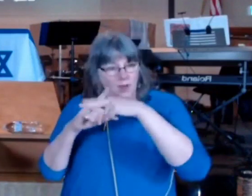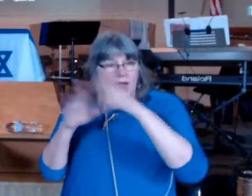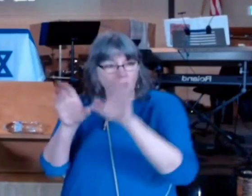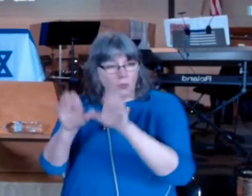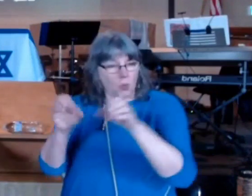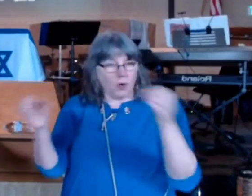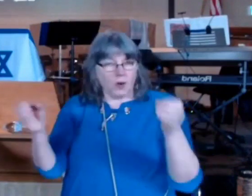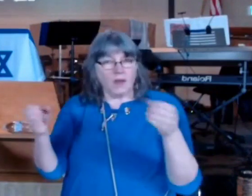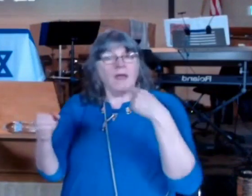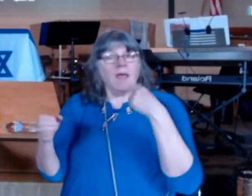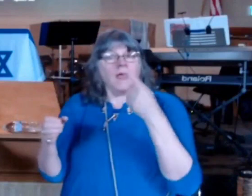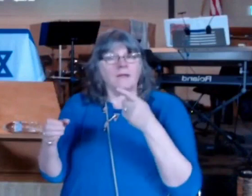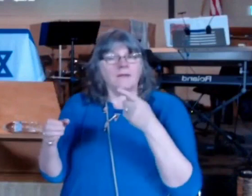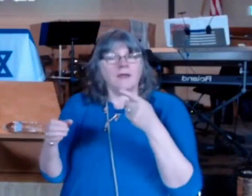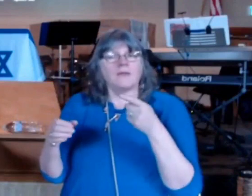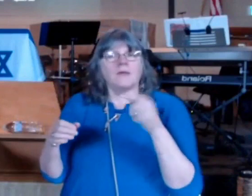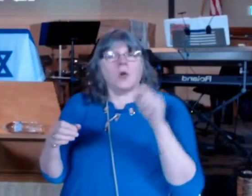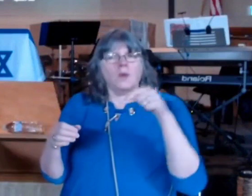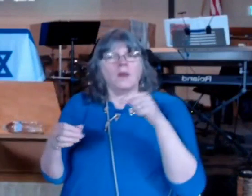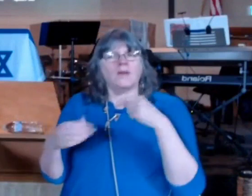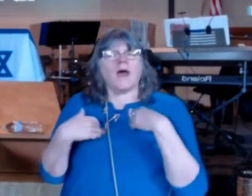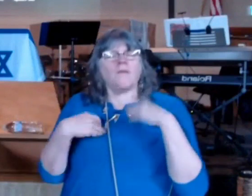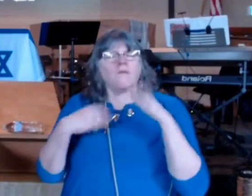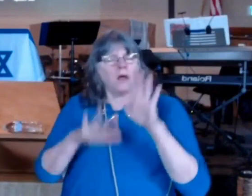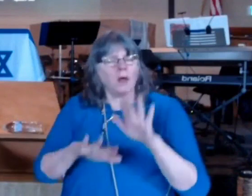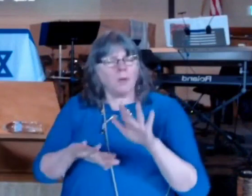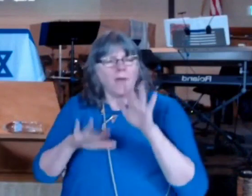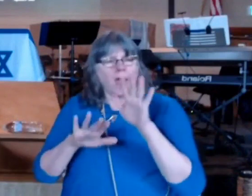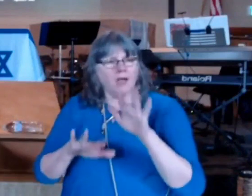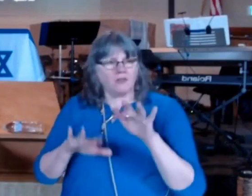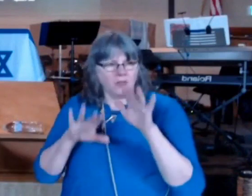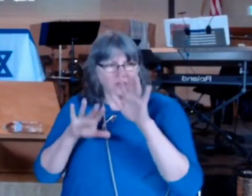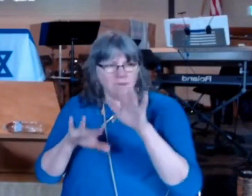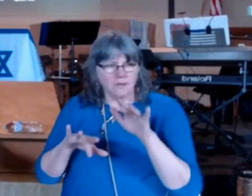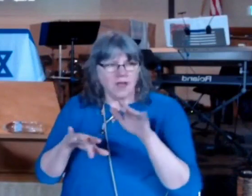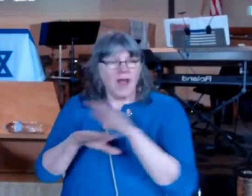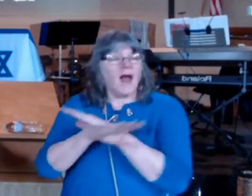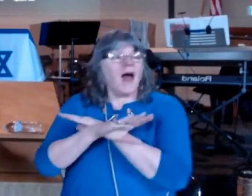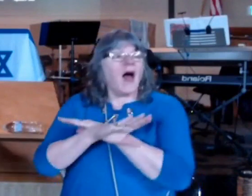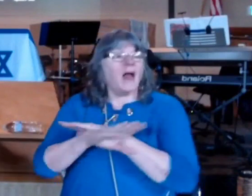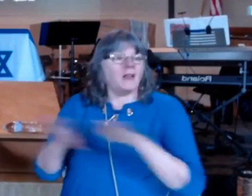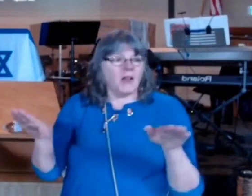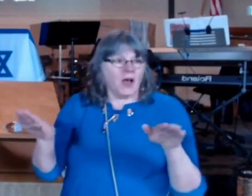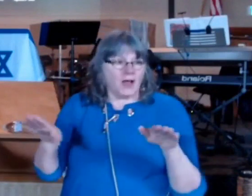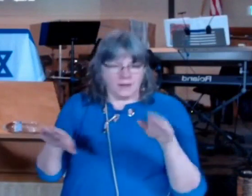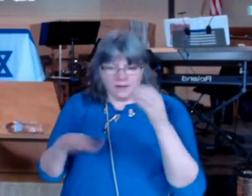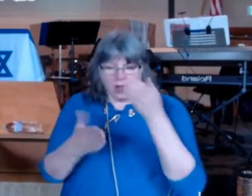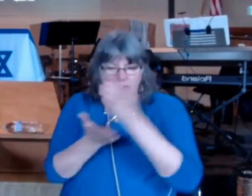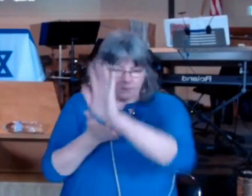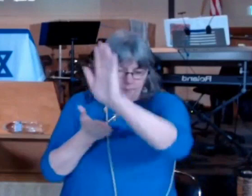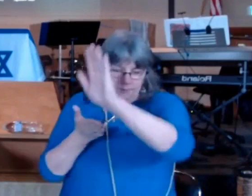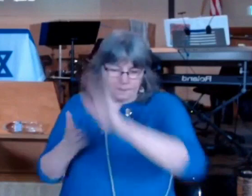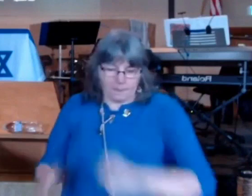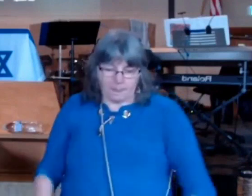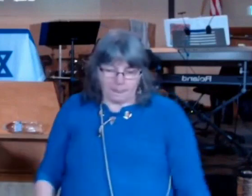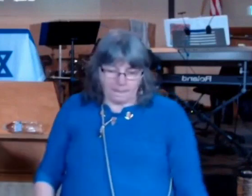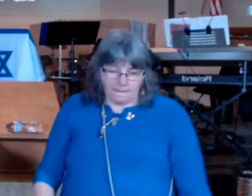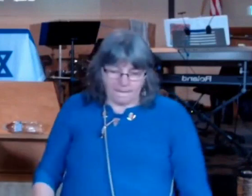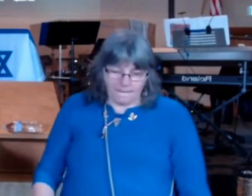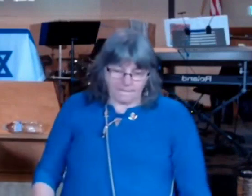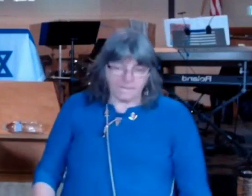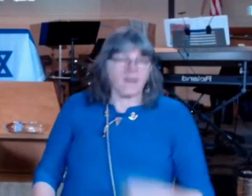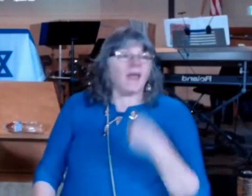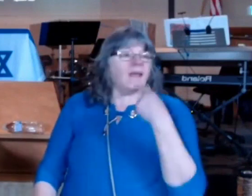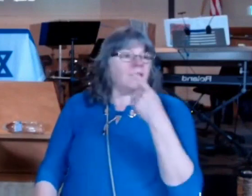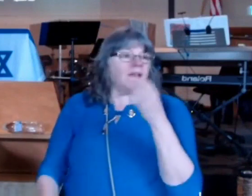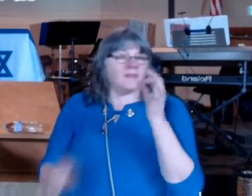Leviticus tells us that those with a contagious disease translated as leprosy must be put outside the